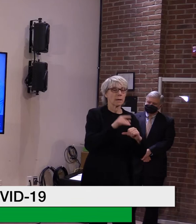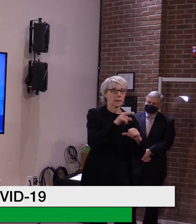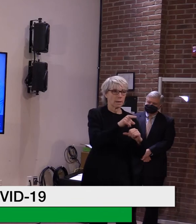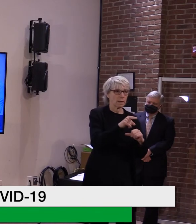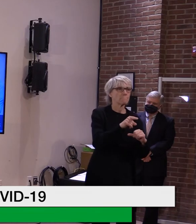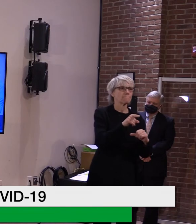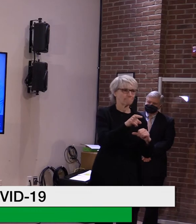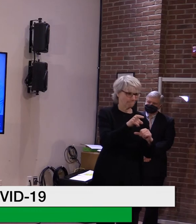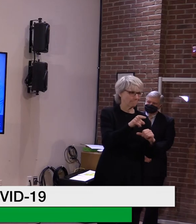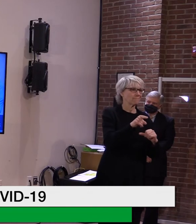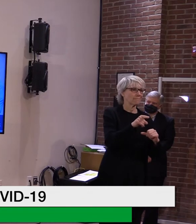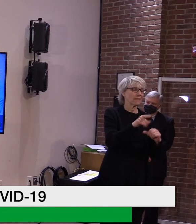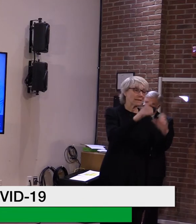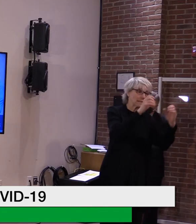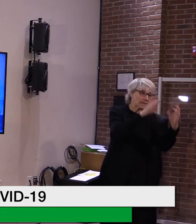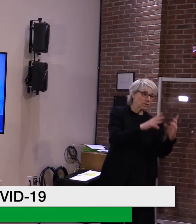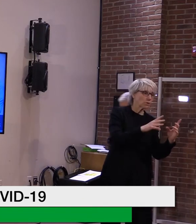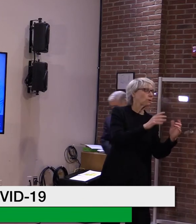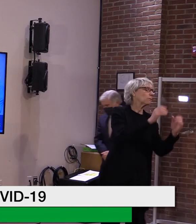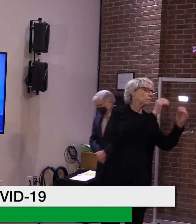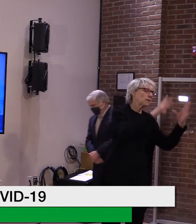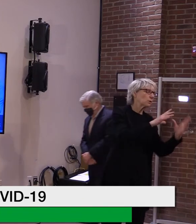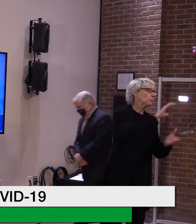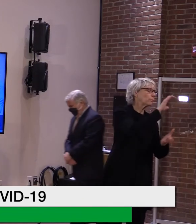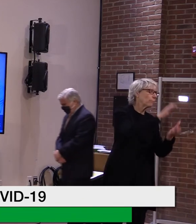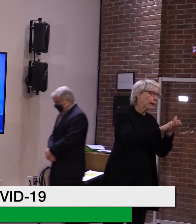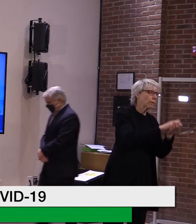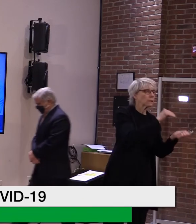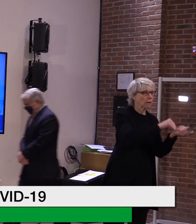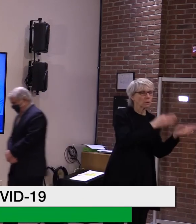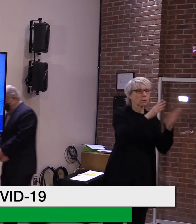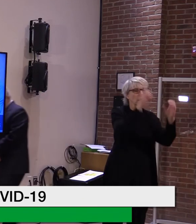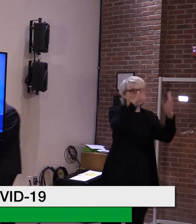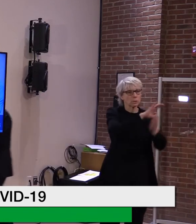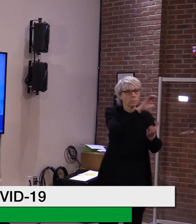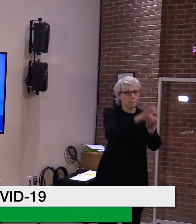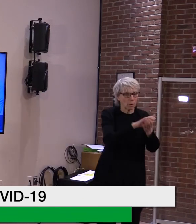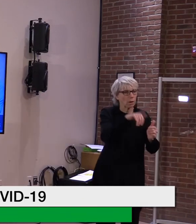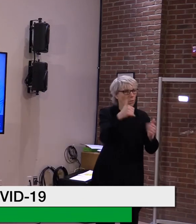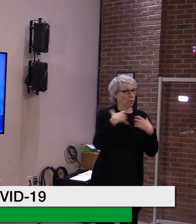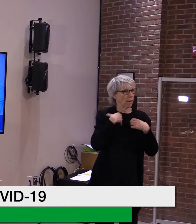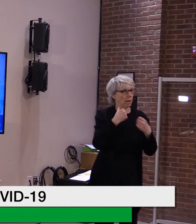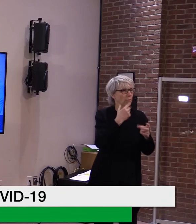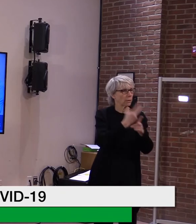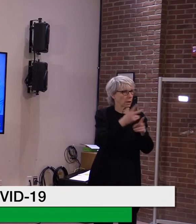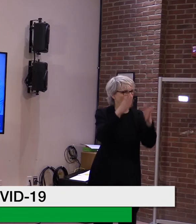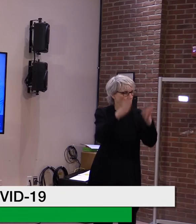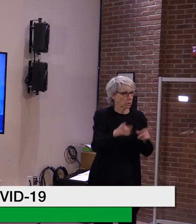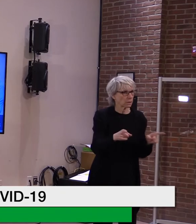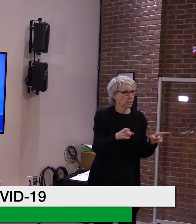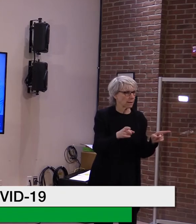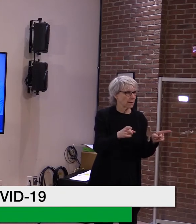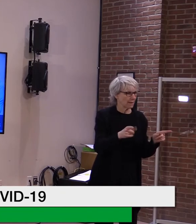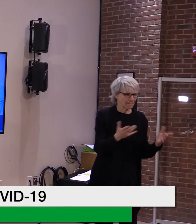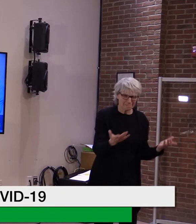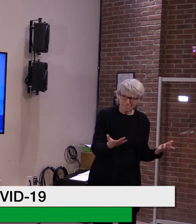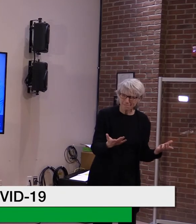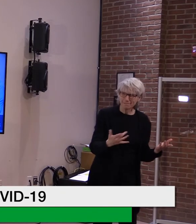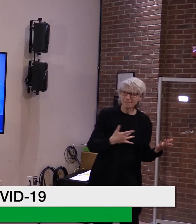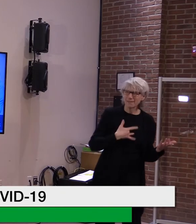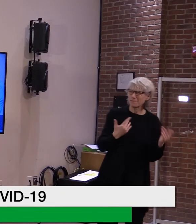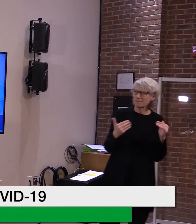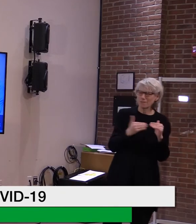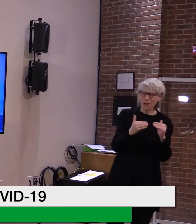has another health care provider in them. Many of these providers are, are already feeling like they're being held to a different